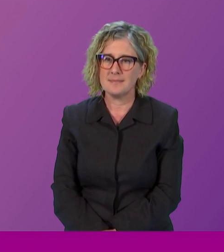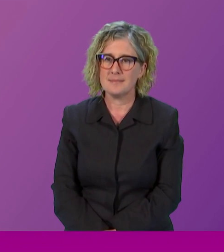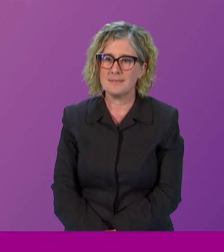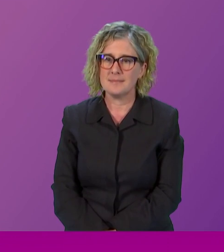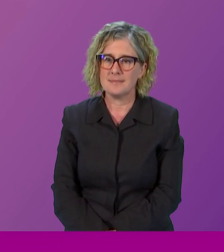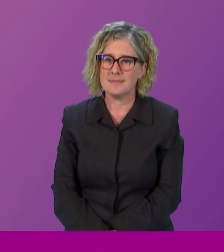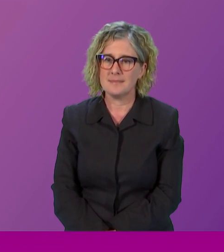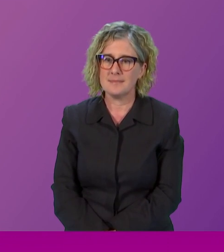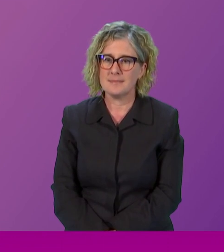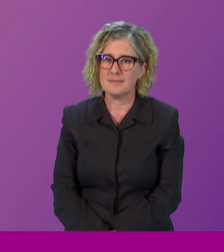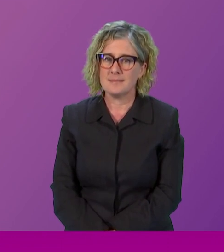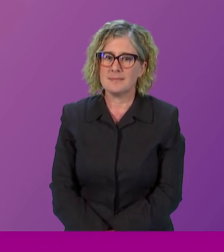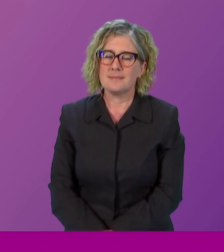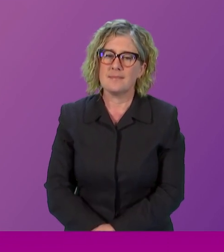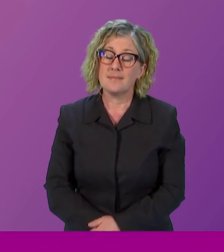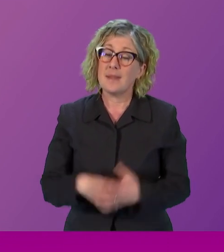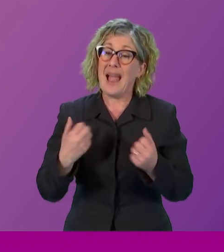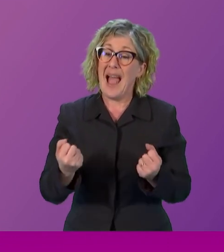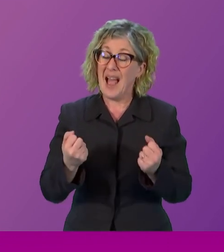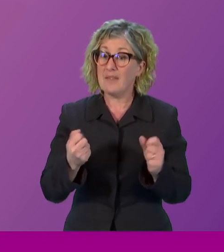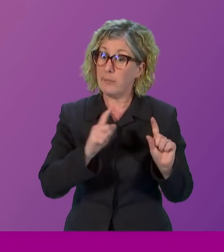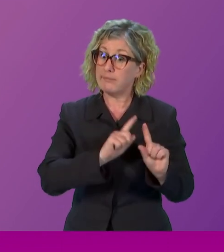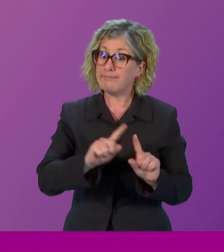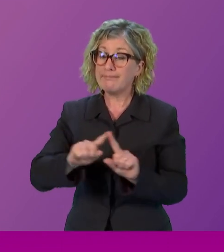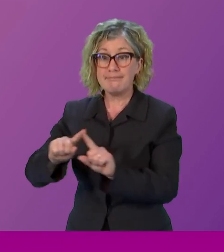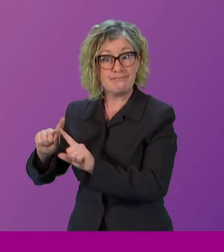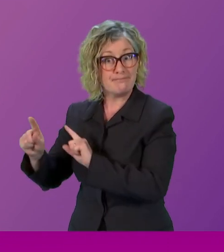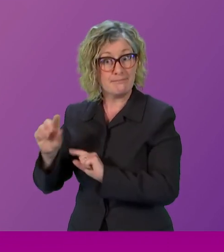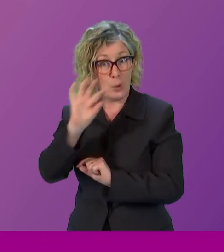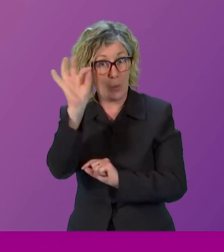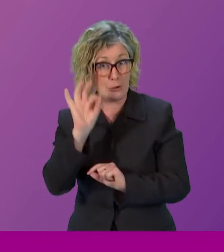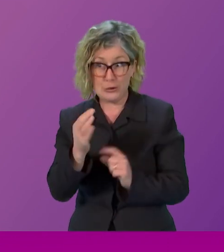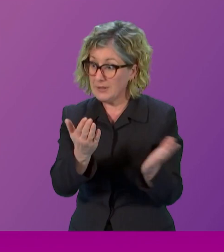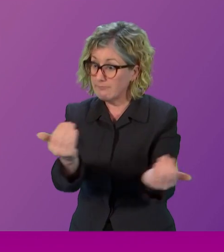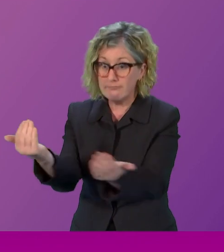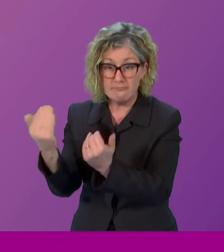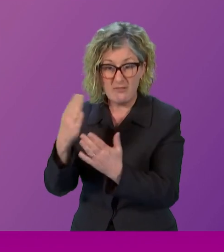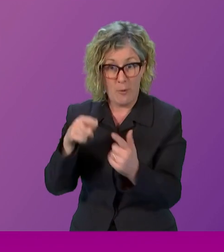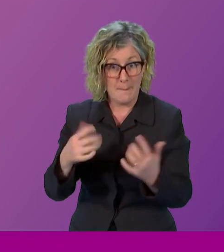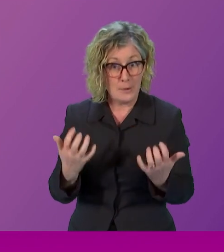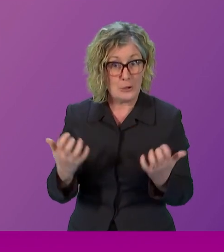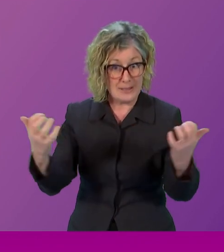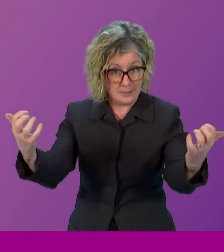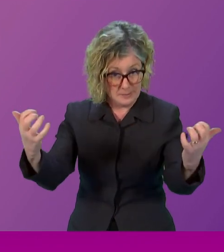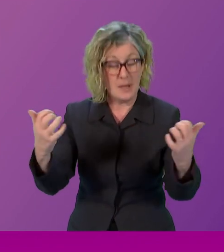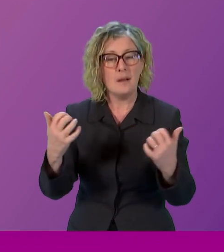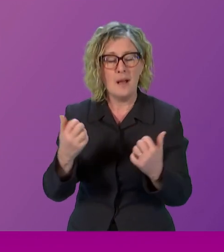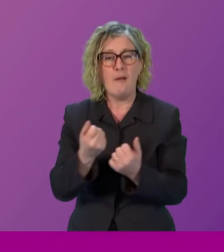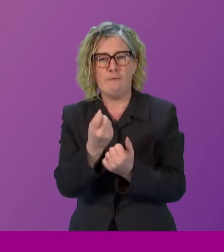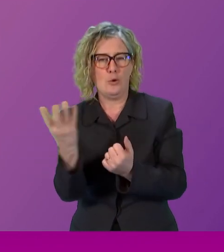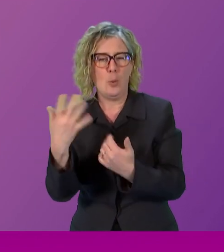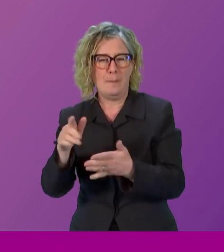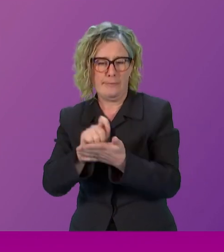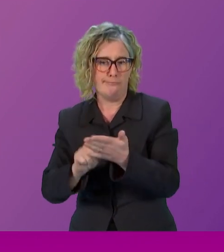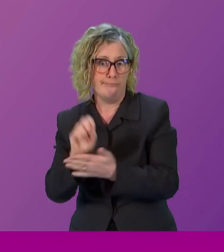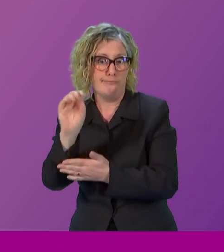Now we have a range of questions from across the chamber. We've already several that have been submitted in advance.